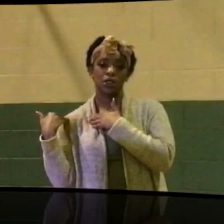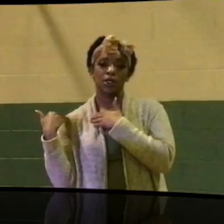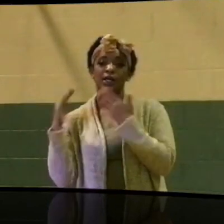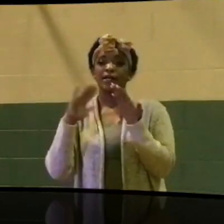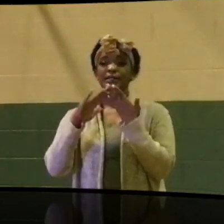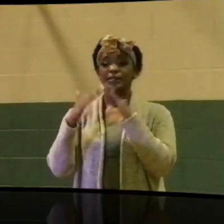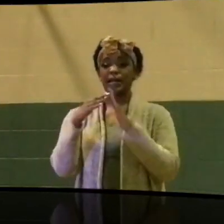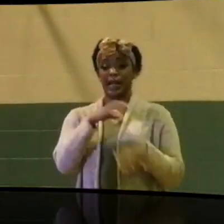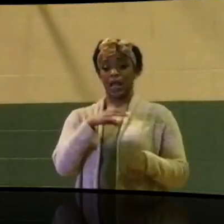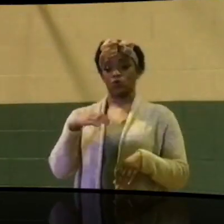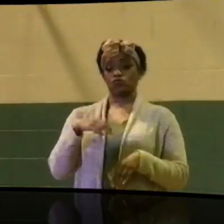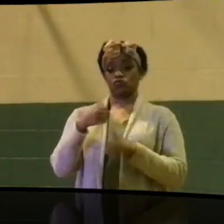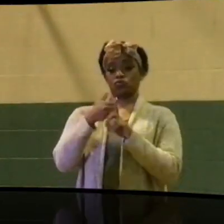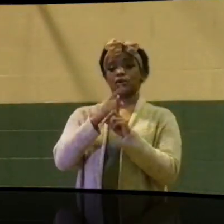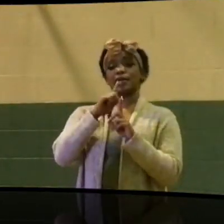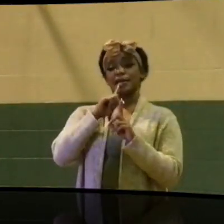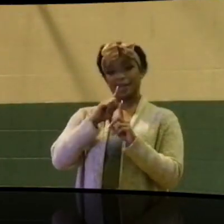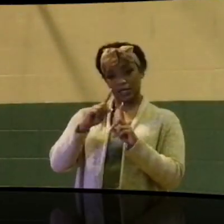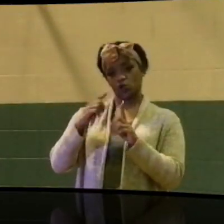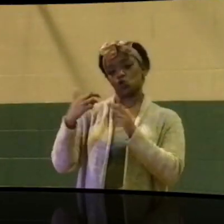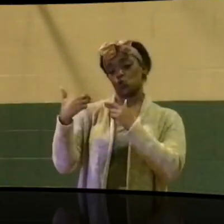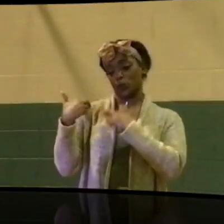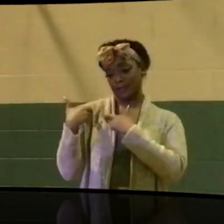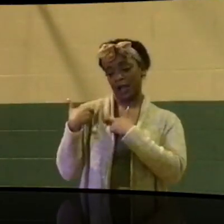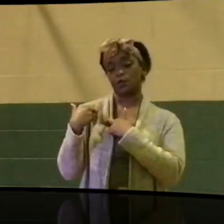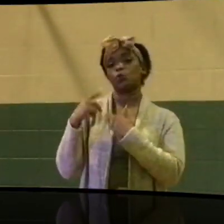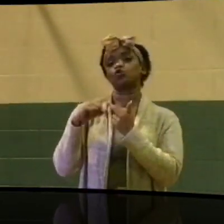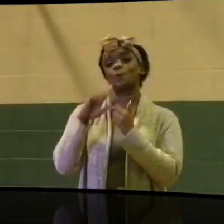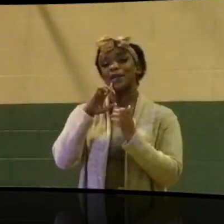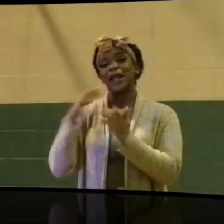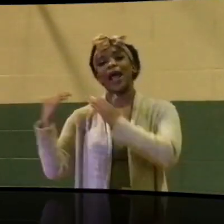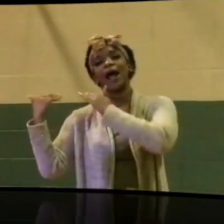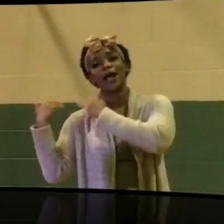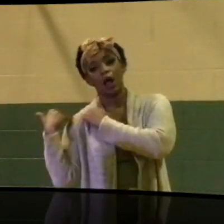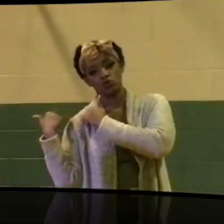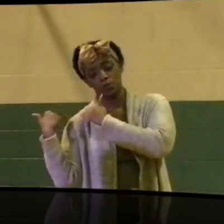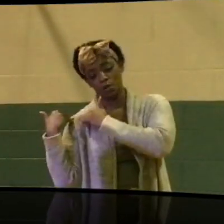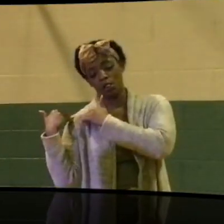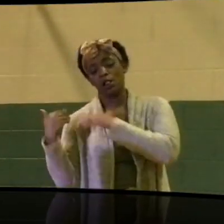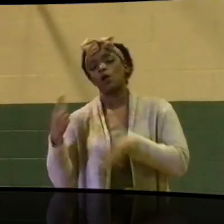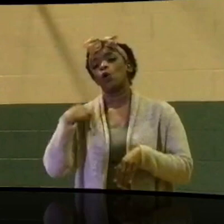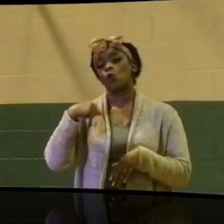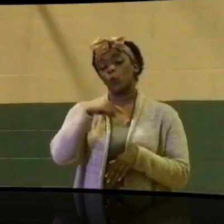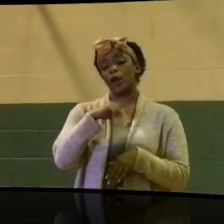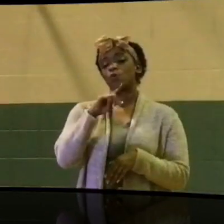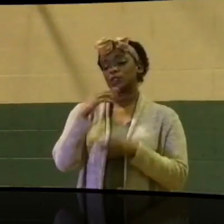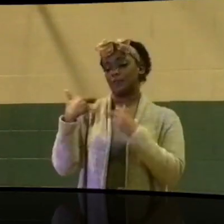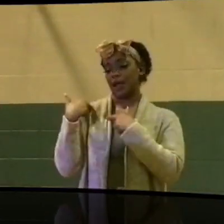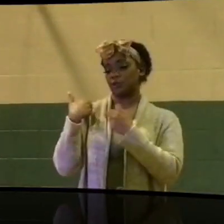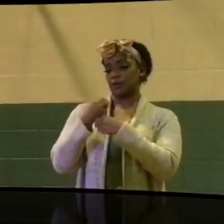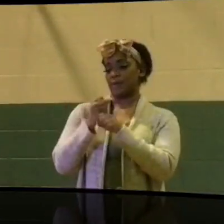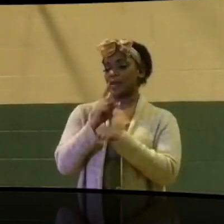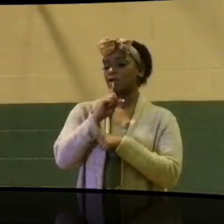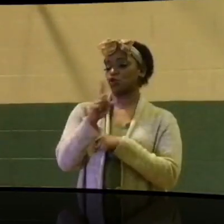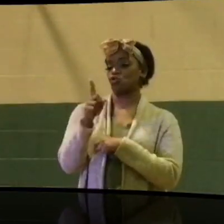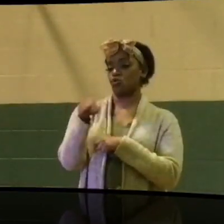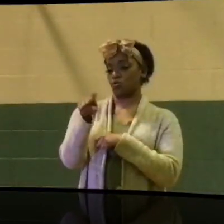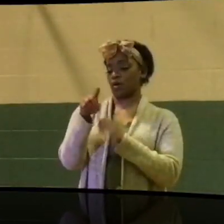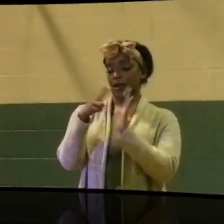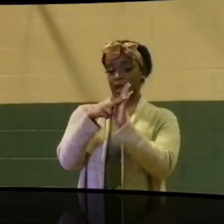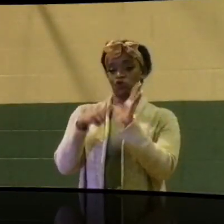is responsible for accountability. We're responsible for ensuring that contracts are carried out. Now,